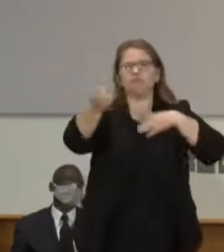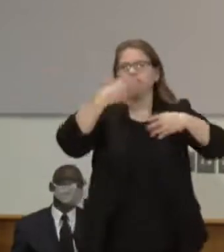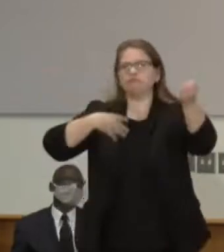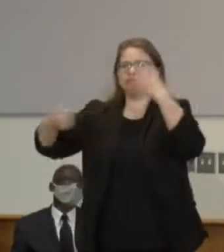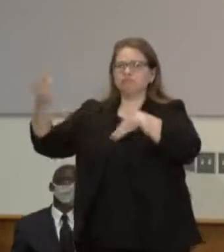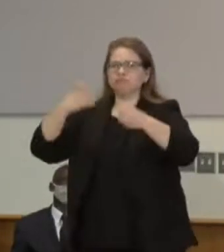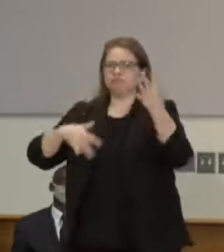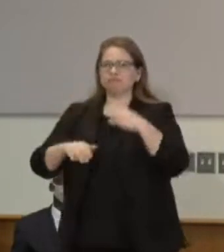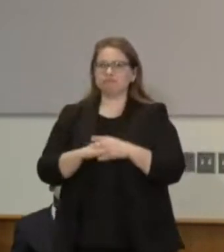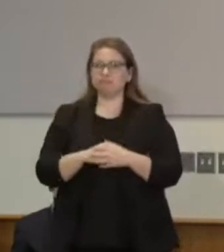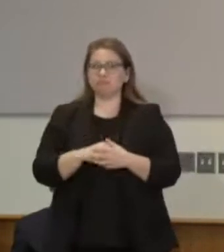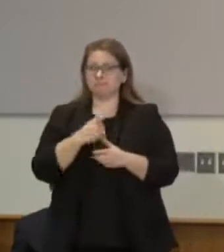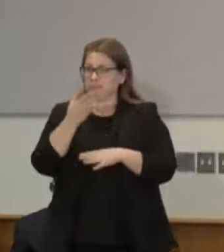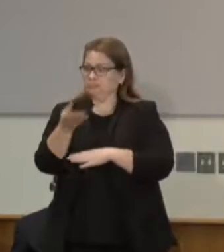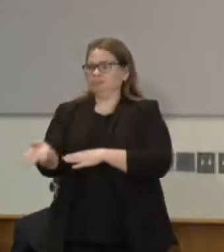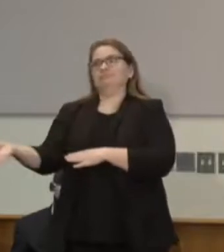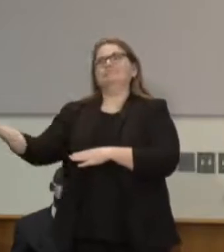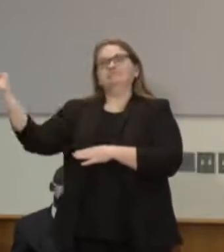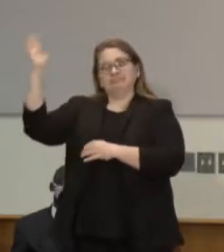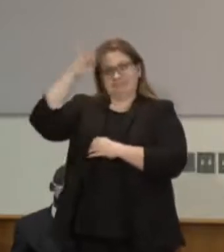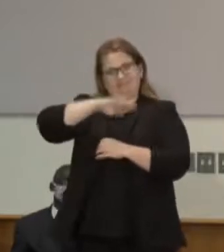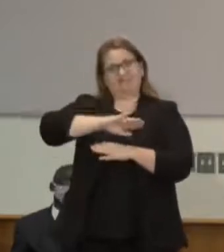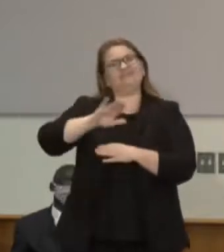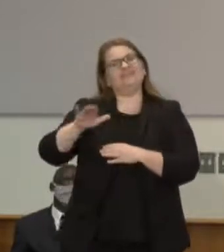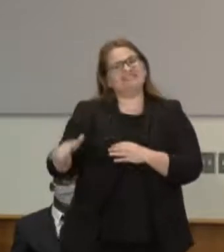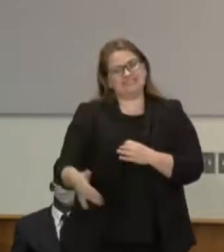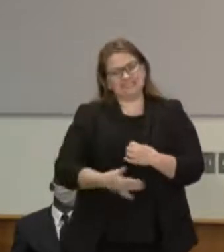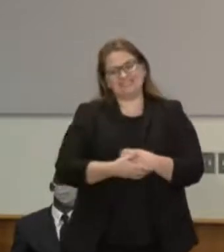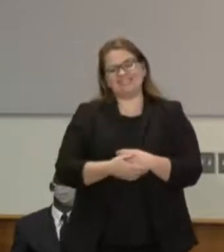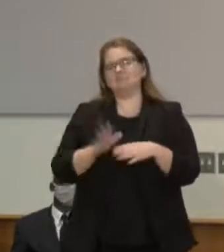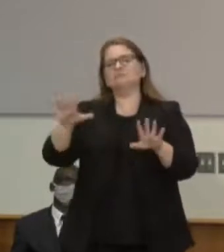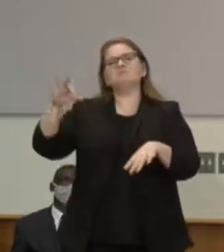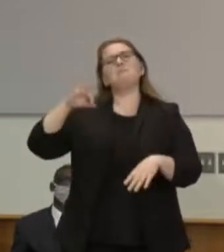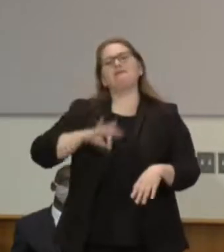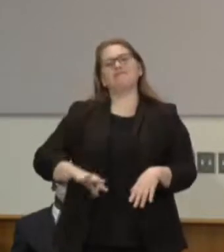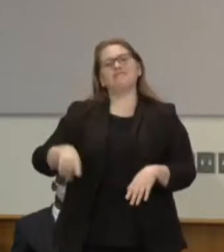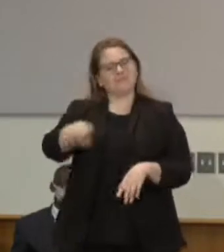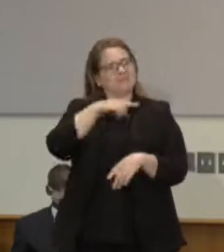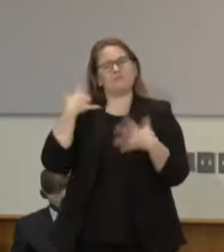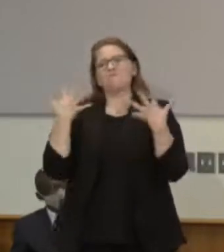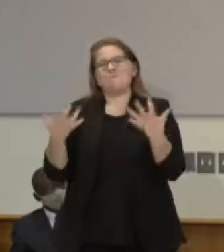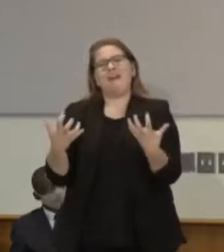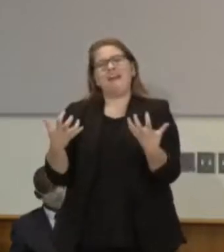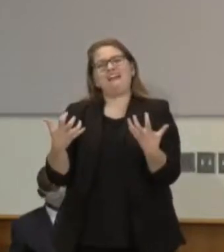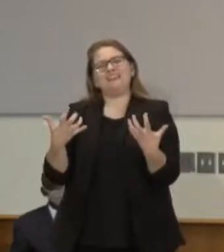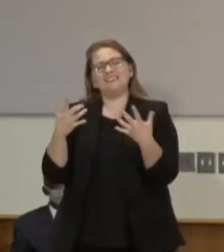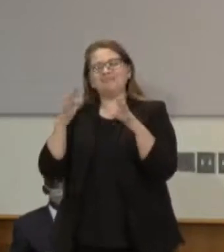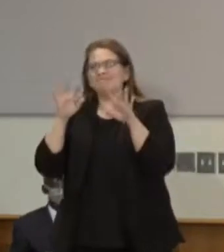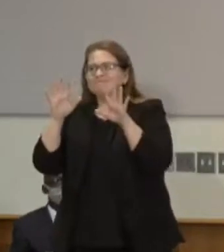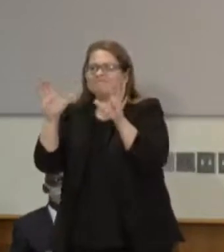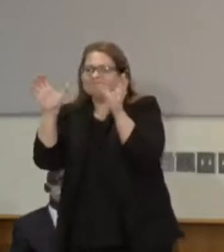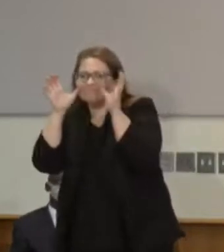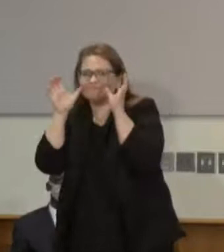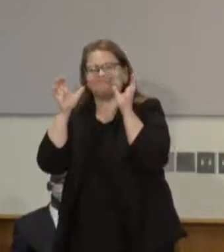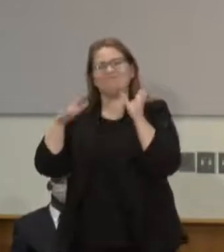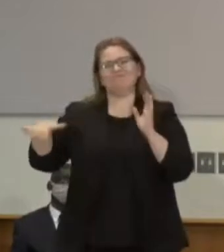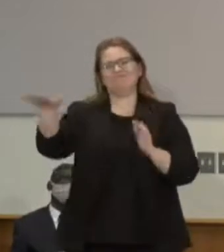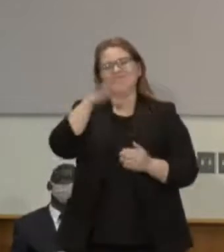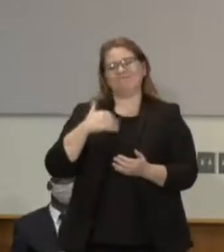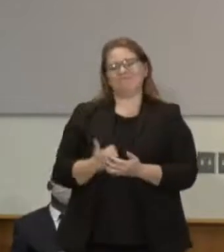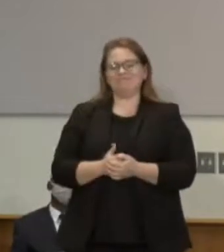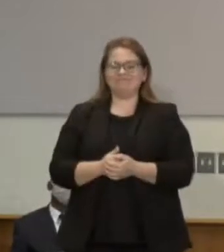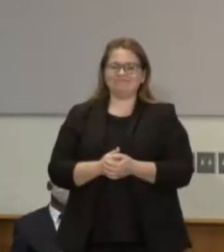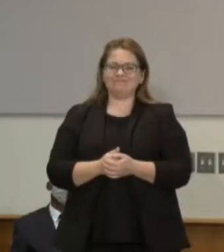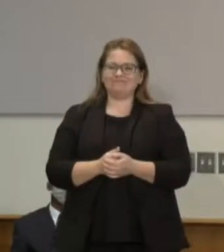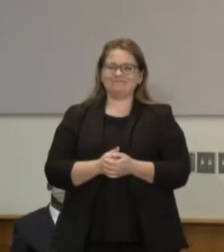while. And quite honestly, it's going to be a privilege to be able to hear that. Let me just add one more thing very quickly on this issue